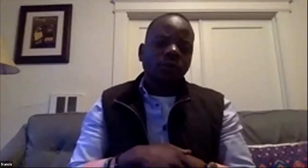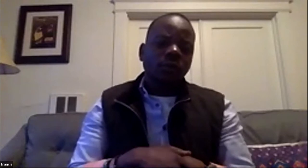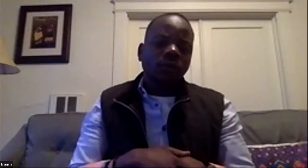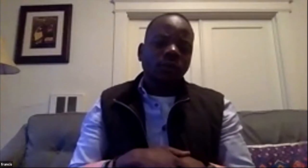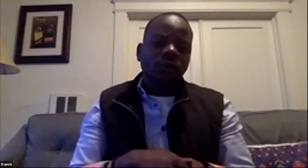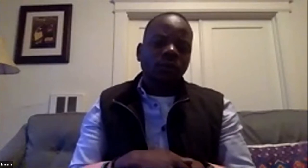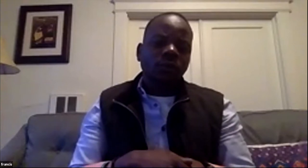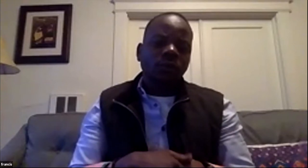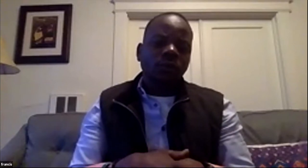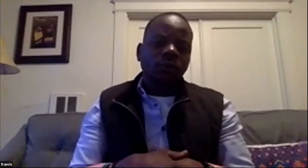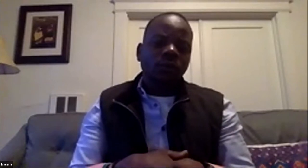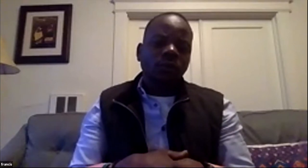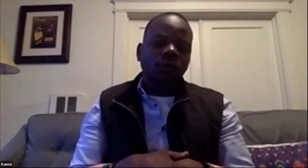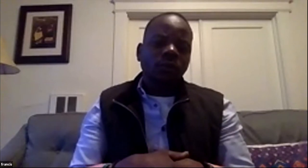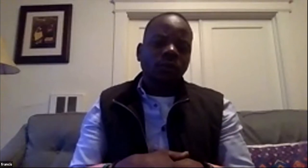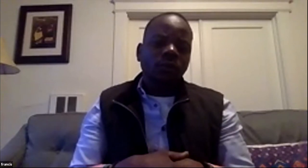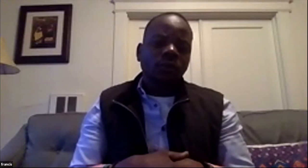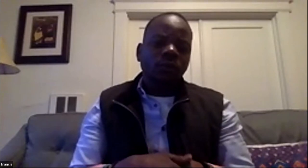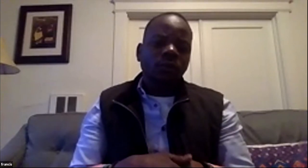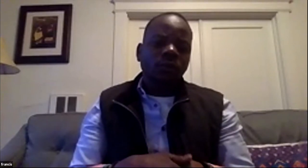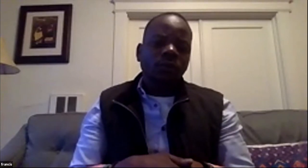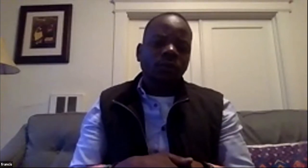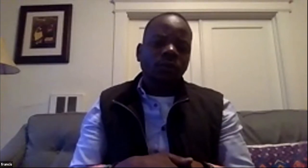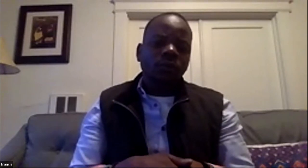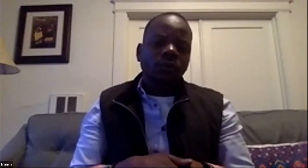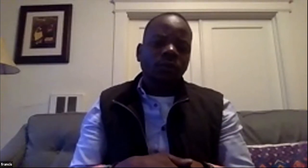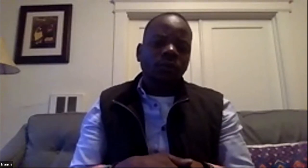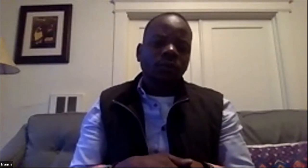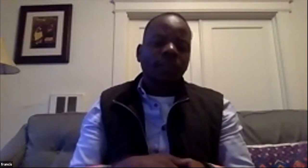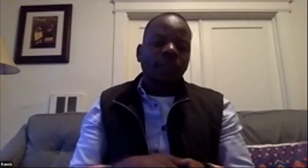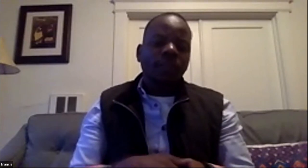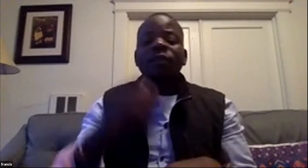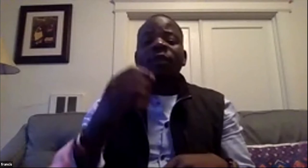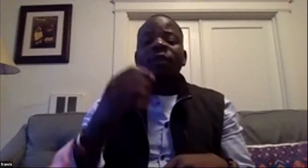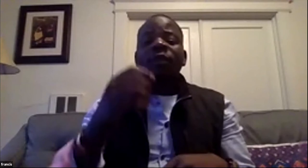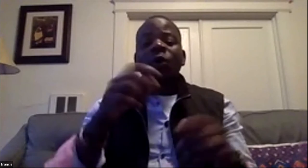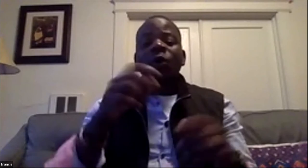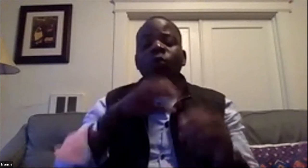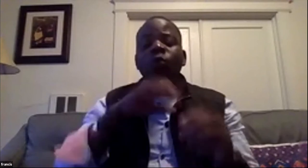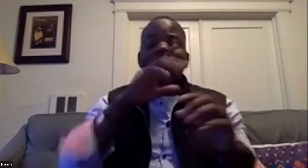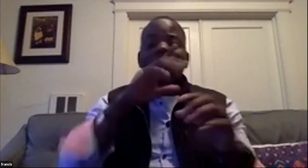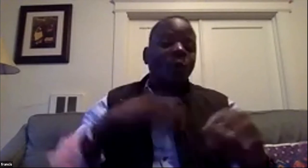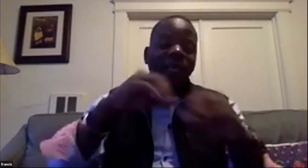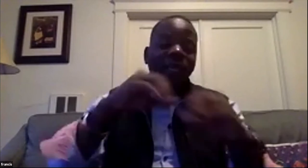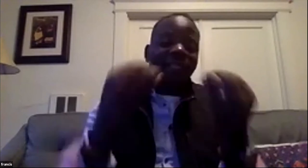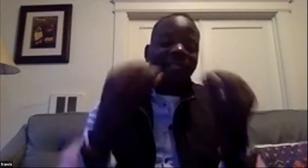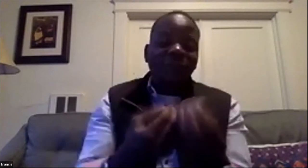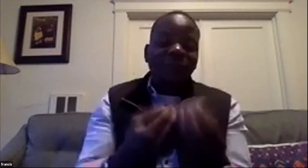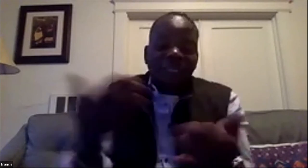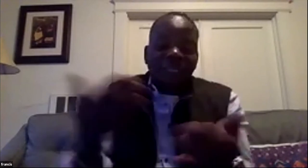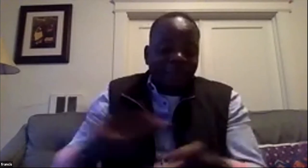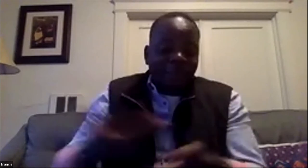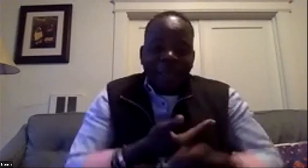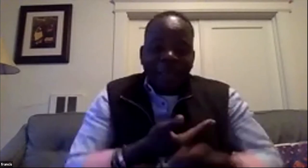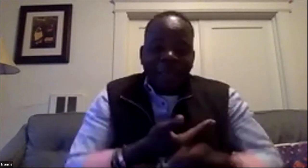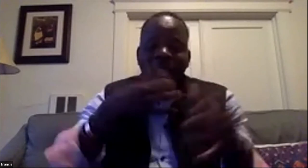clarify all those things that's what we're working on right now is is a possibility um sheila that you and